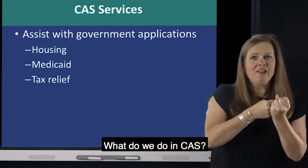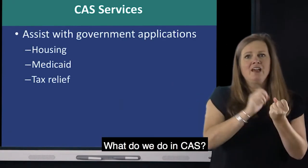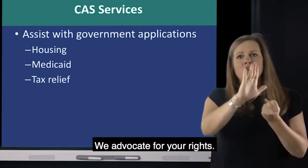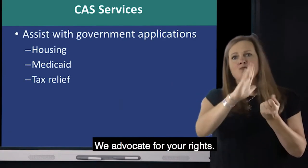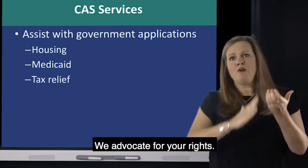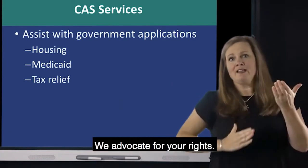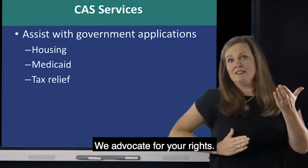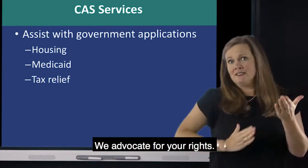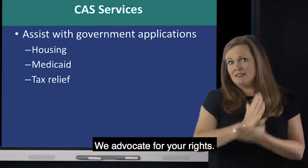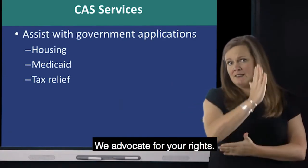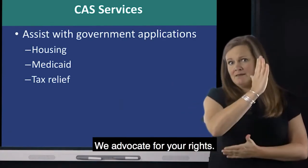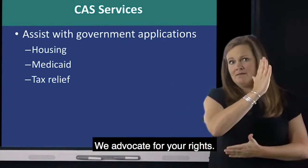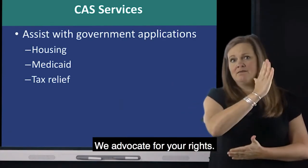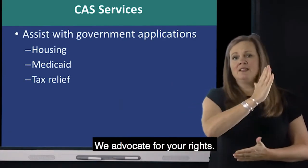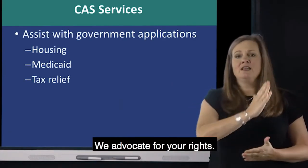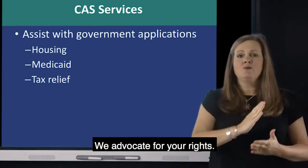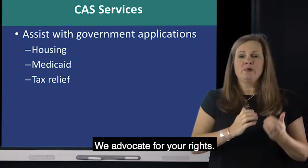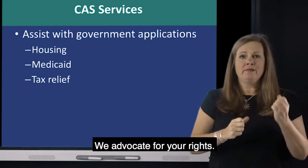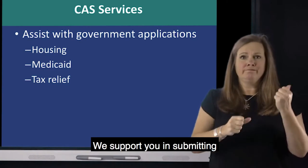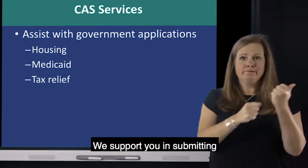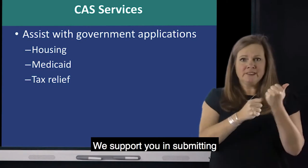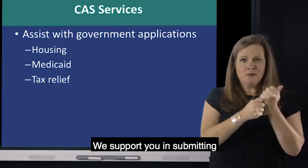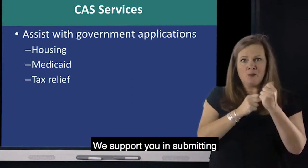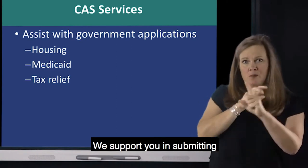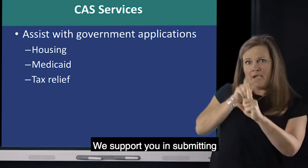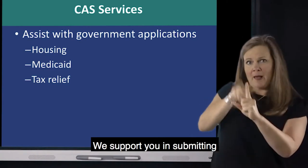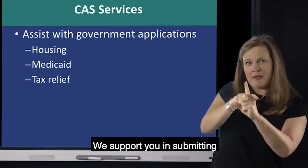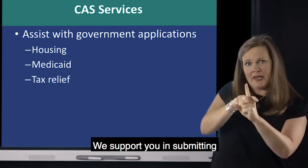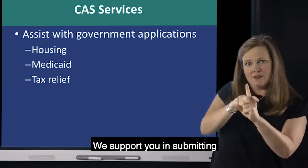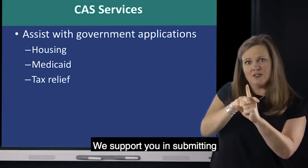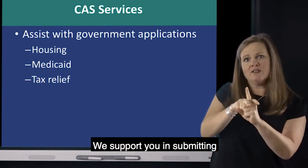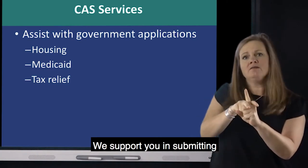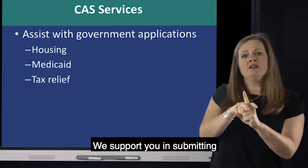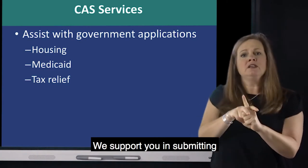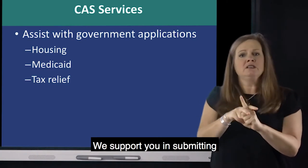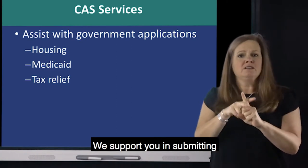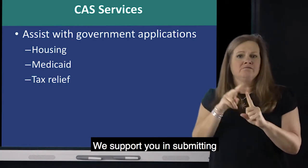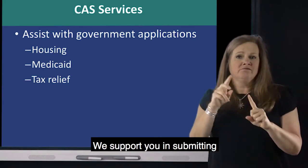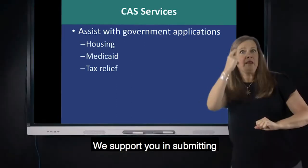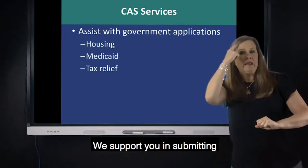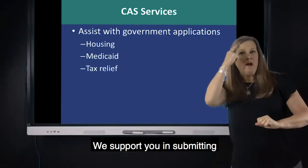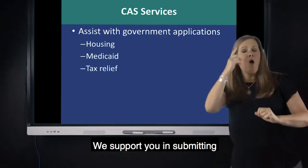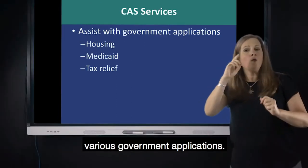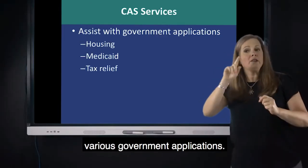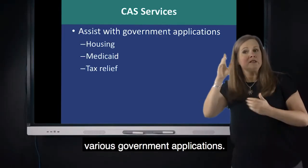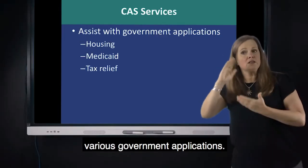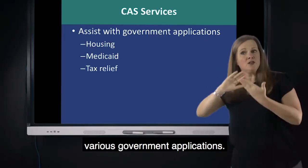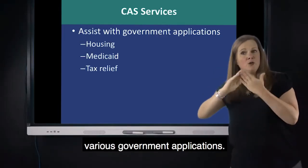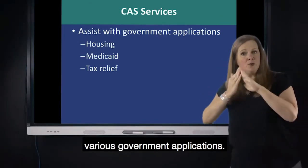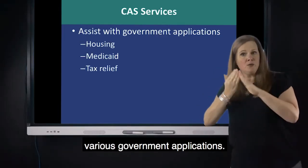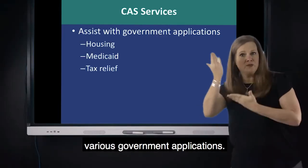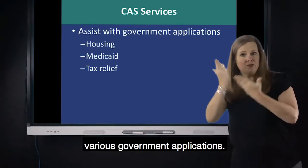What we do is advocate for your rights. We assist people in filling out applications.